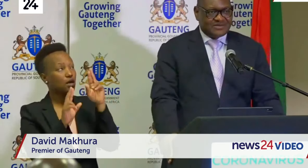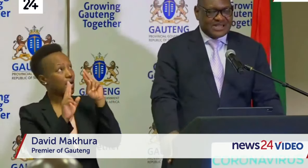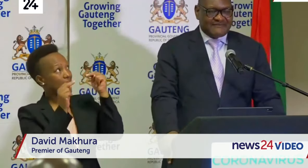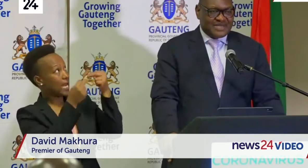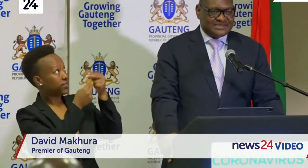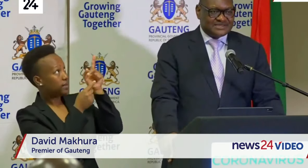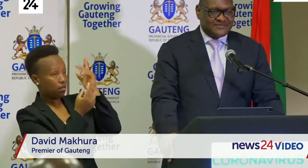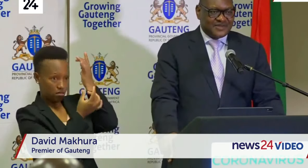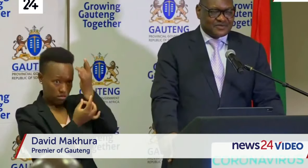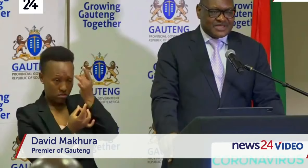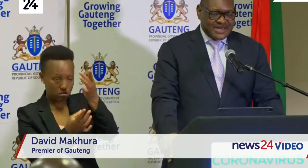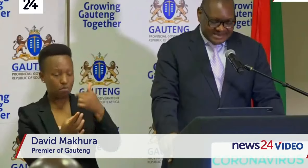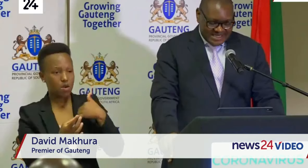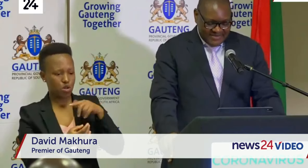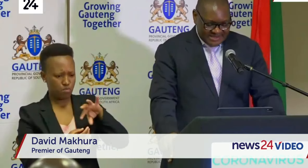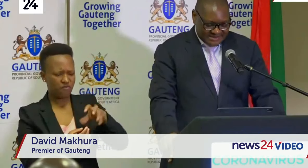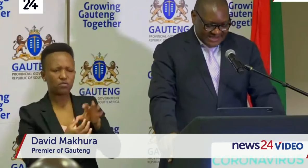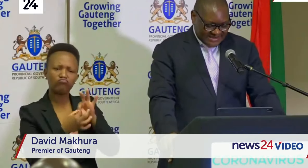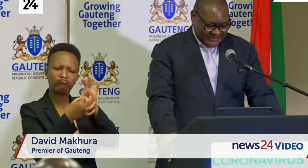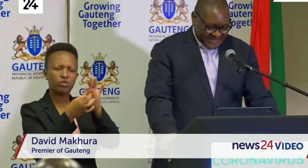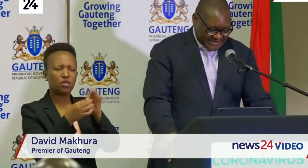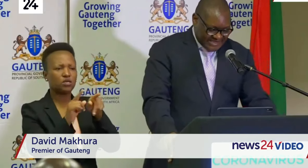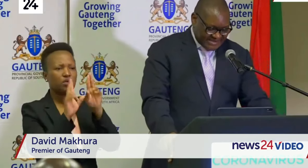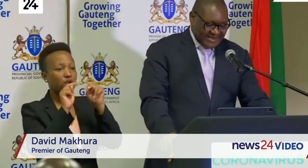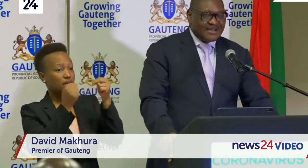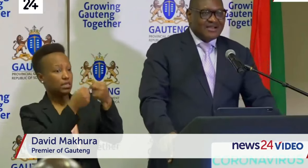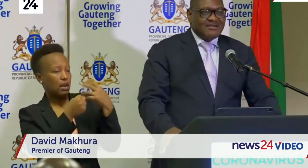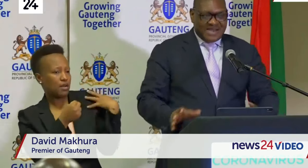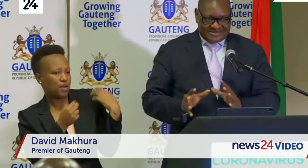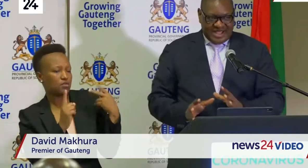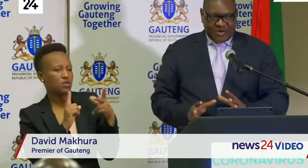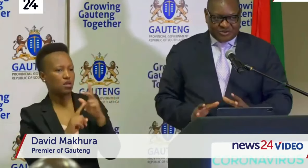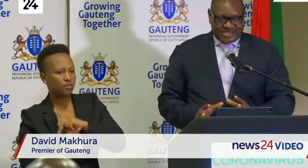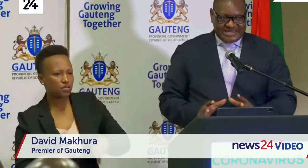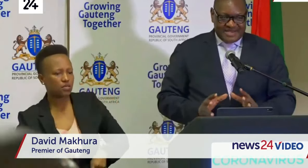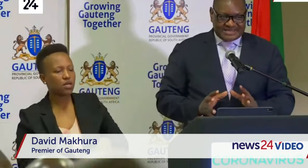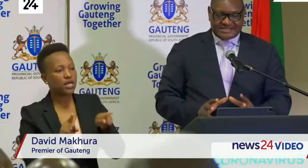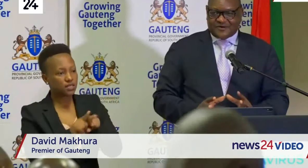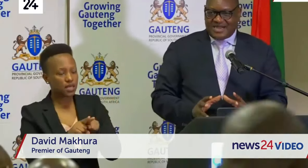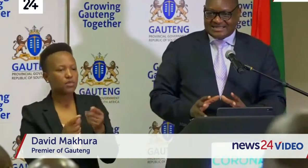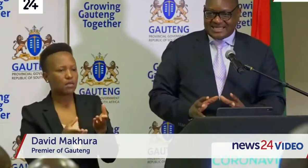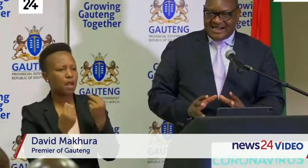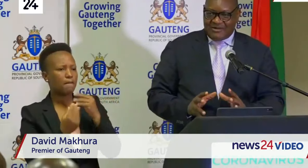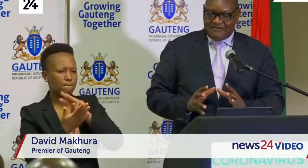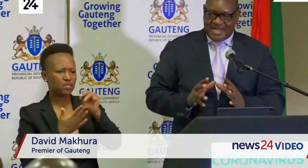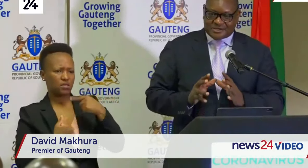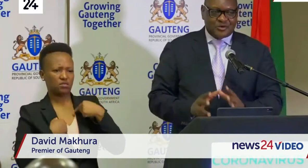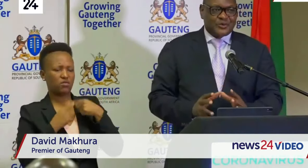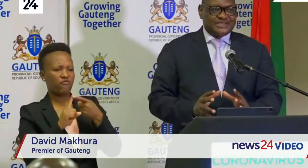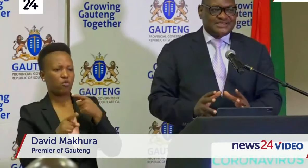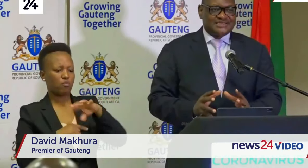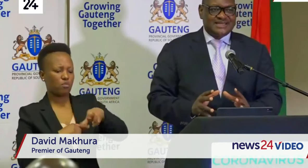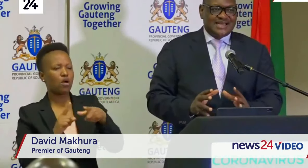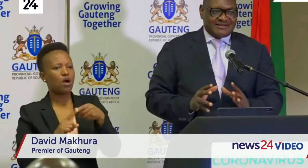government, from the national ministers and the president but they also get the message from us, our metro